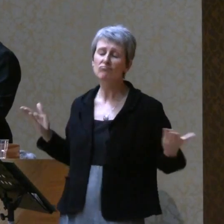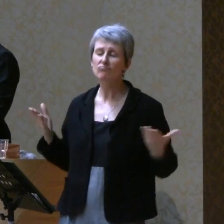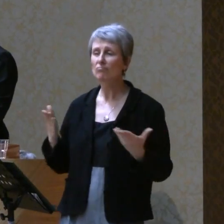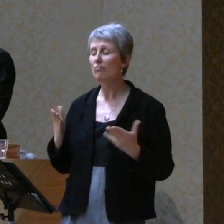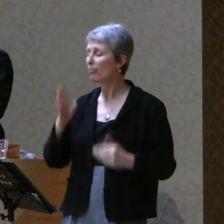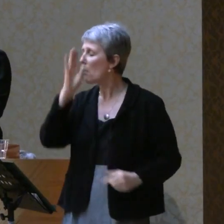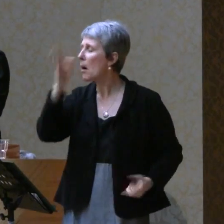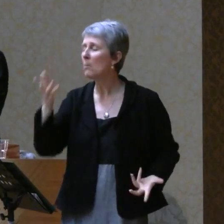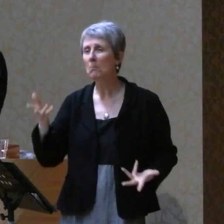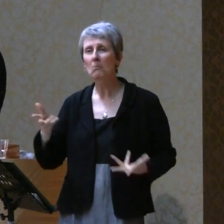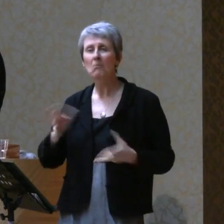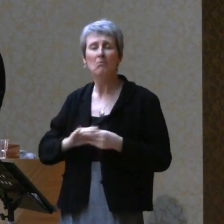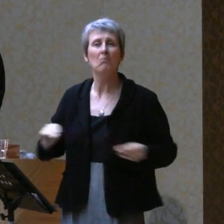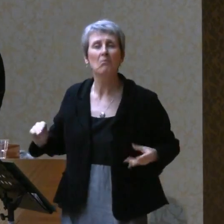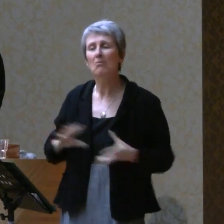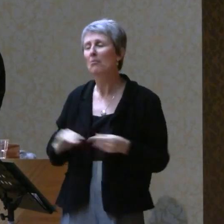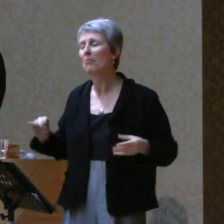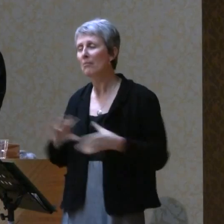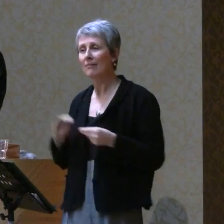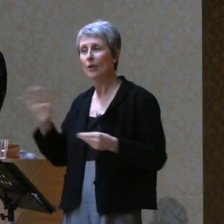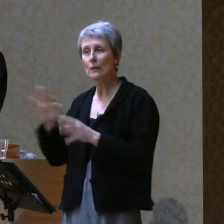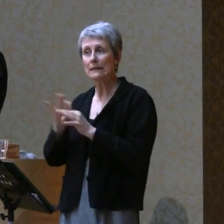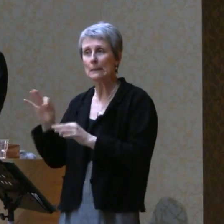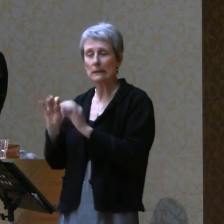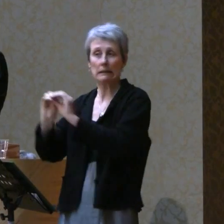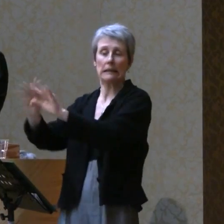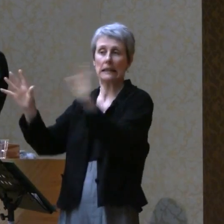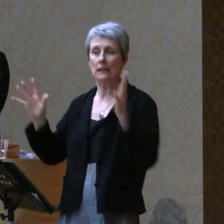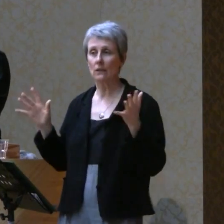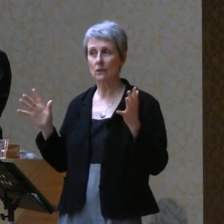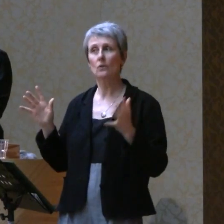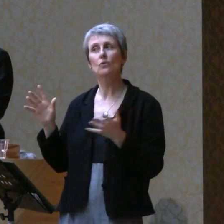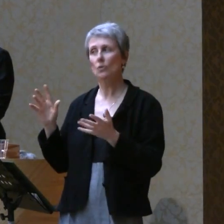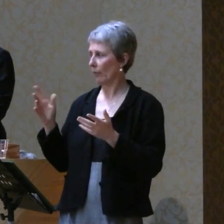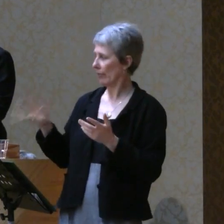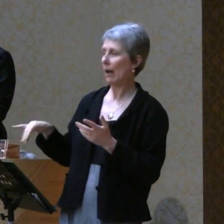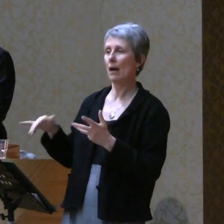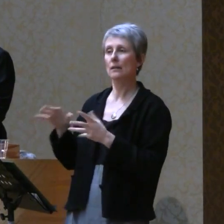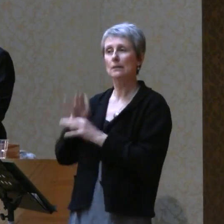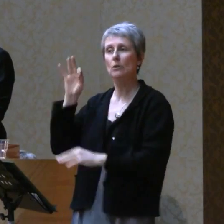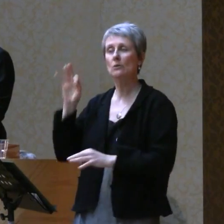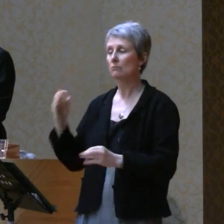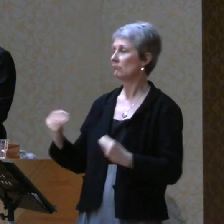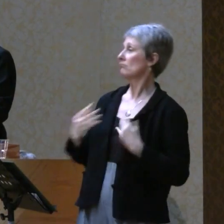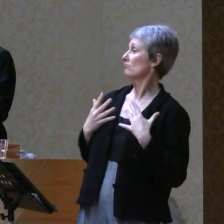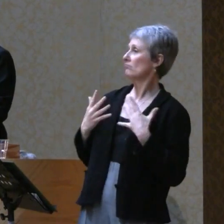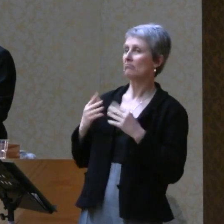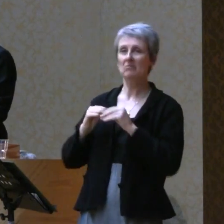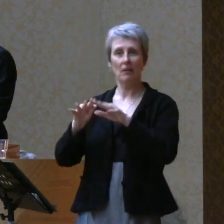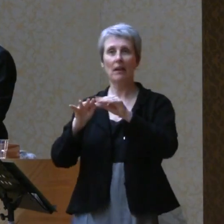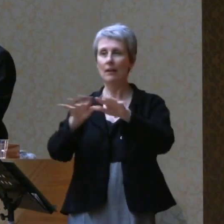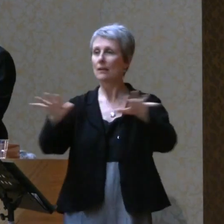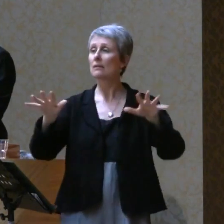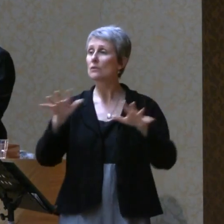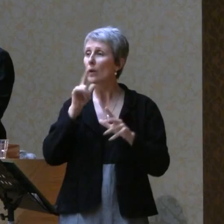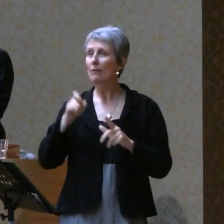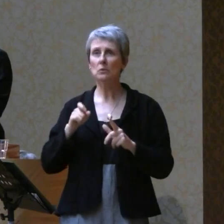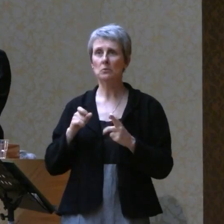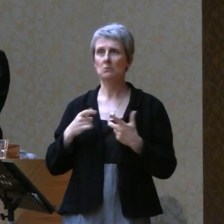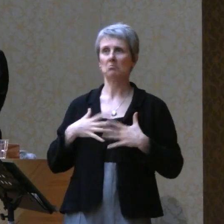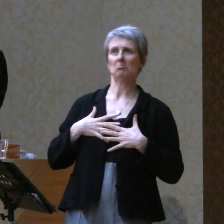In a way that makes way for each one of us to be ourselves boldly and without apology.